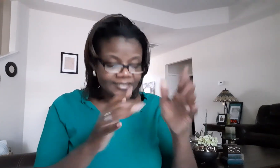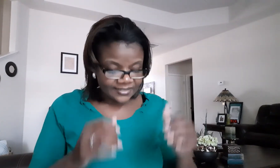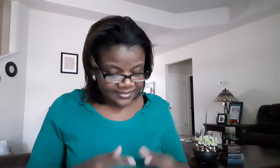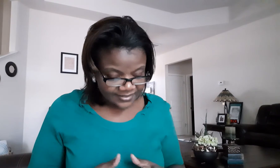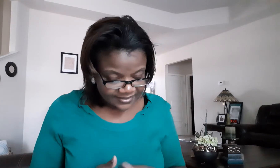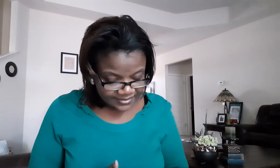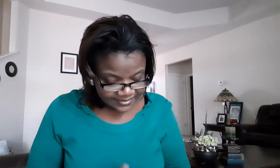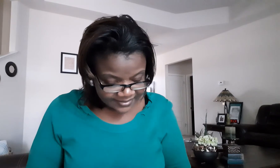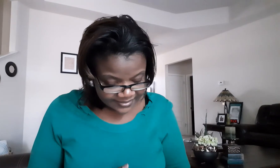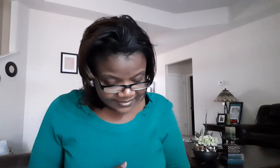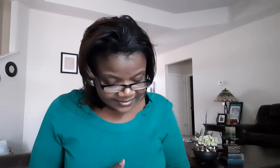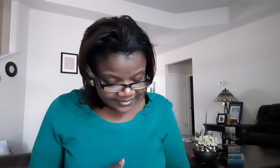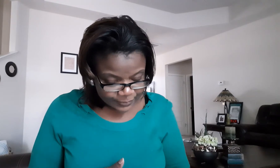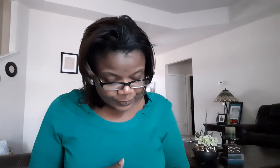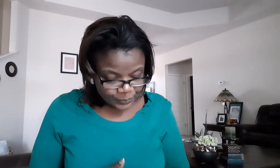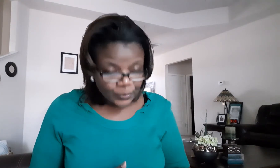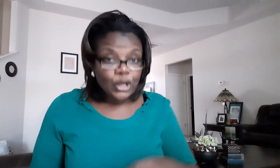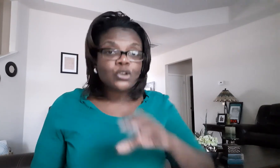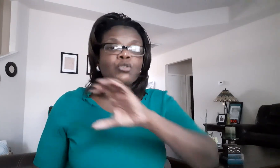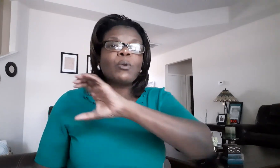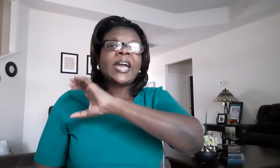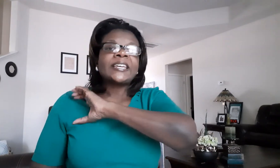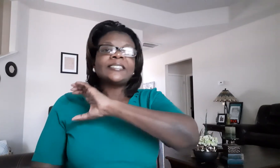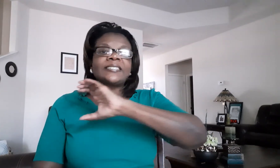jesus christ